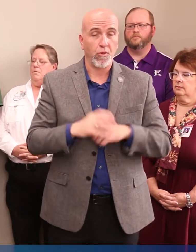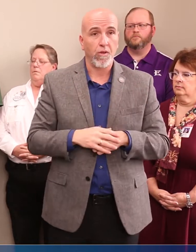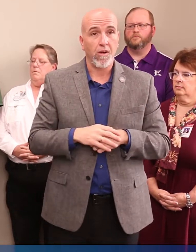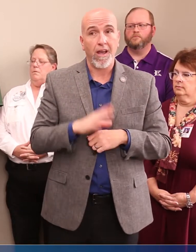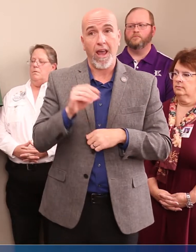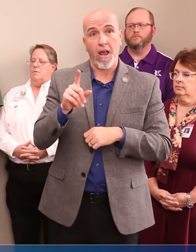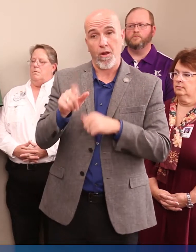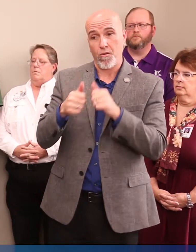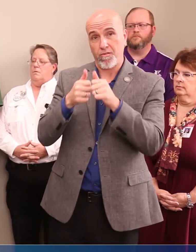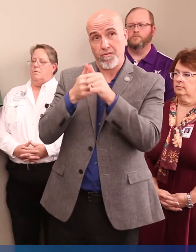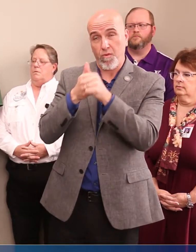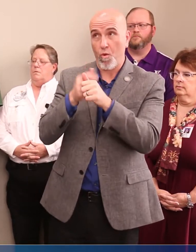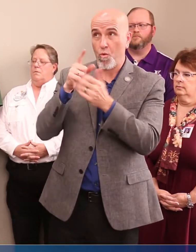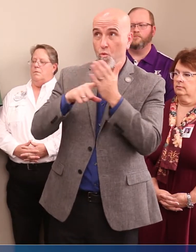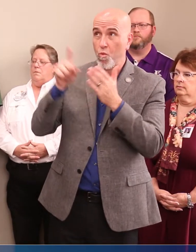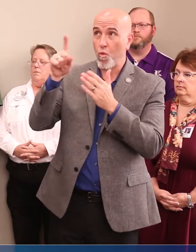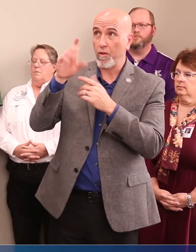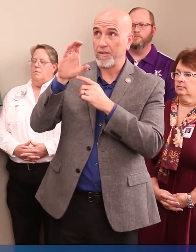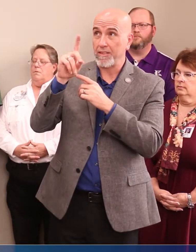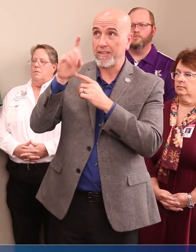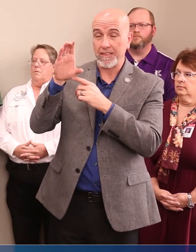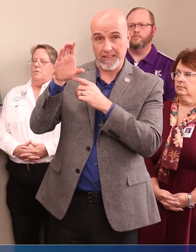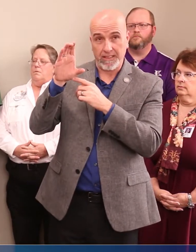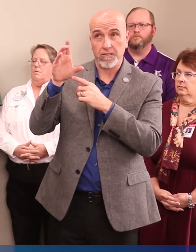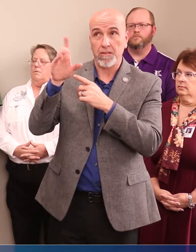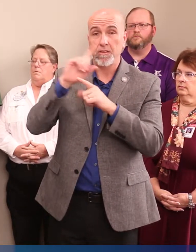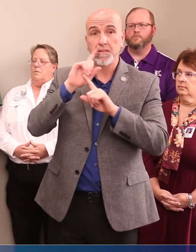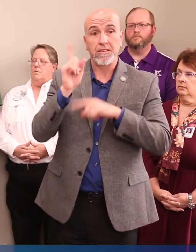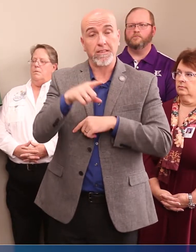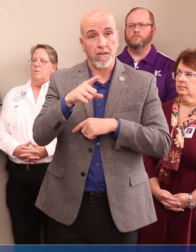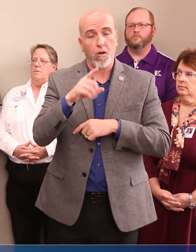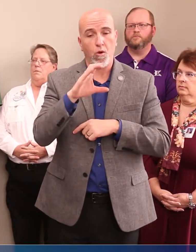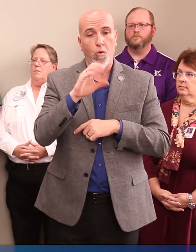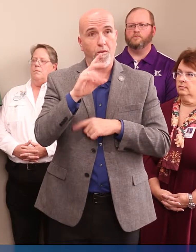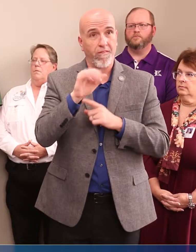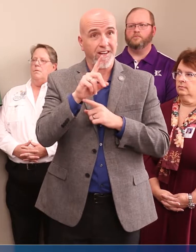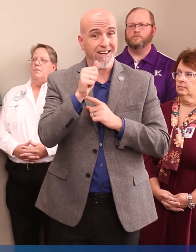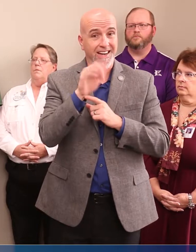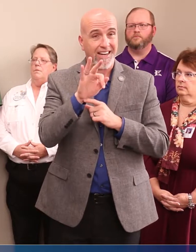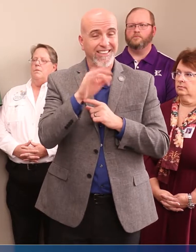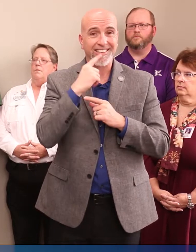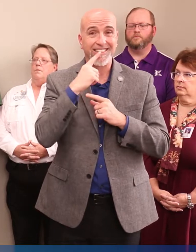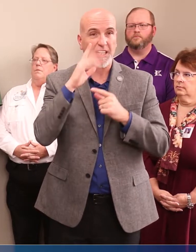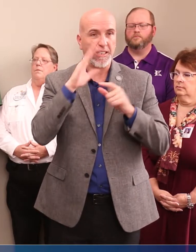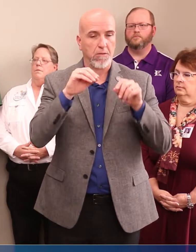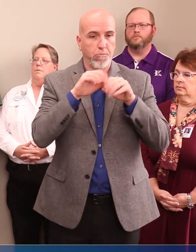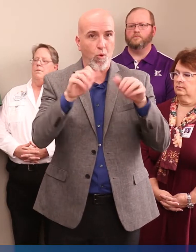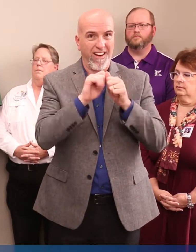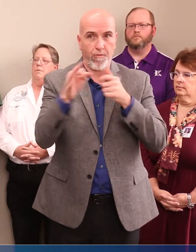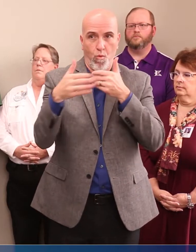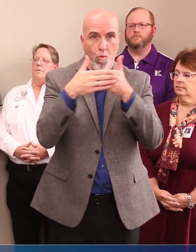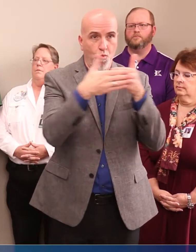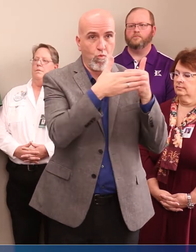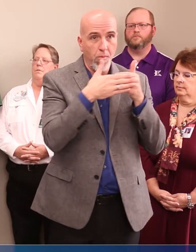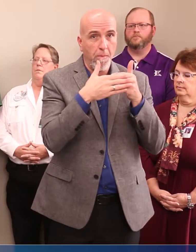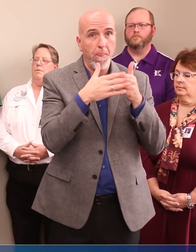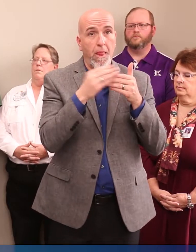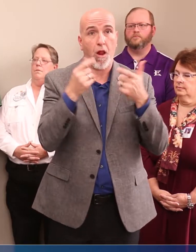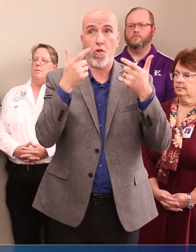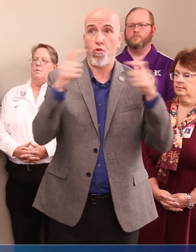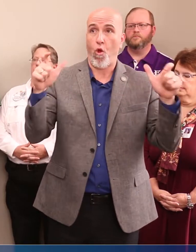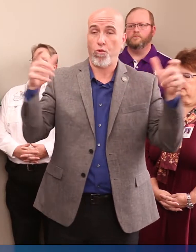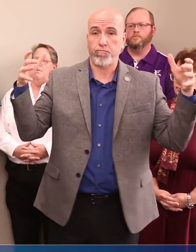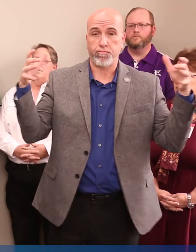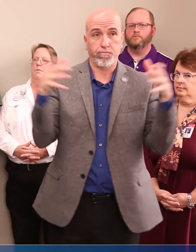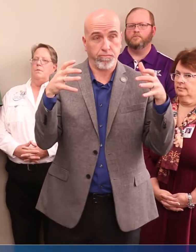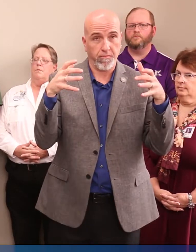according to the Centers of Disease Control, COVID-19 virus spreads between people who are in close contact, and large gatherings